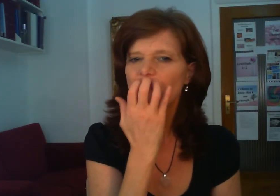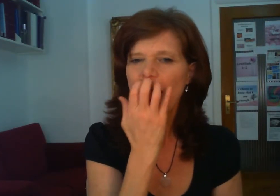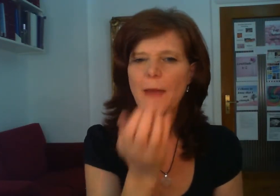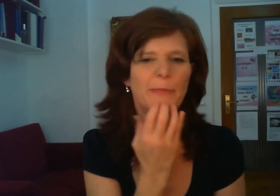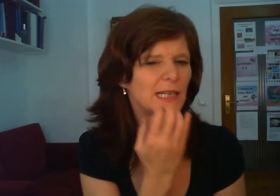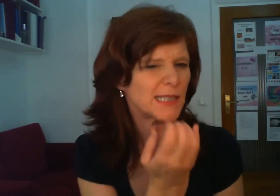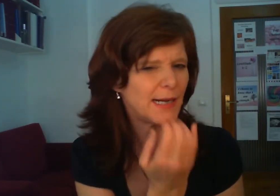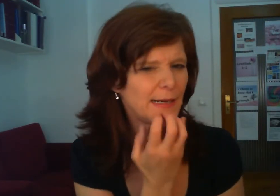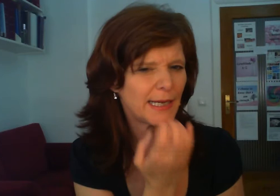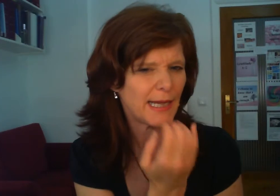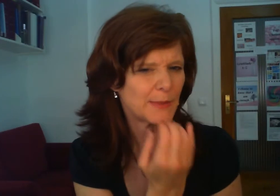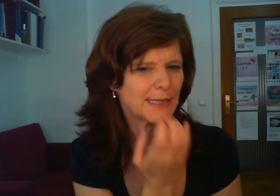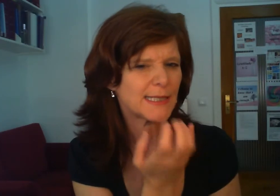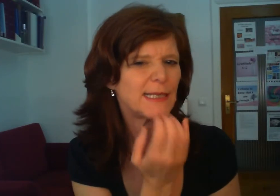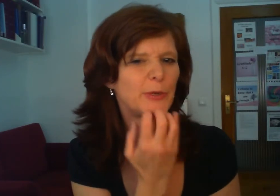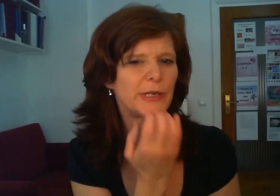because i am slippery